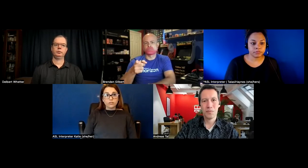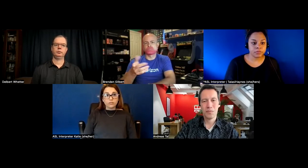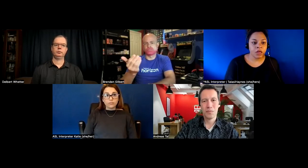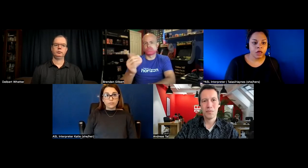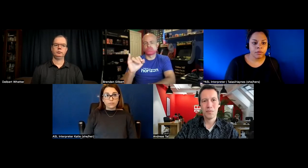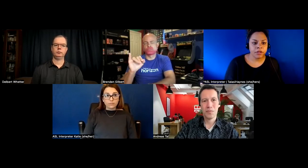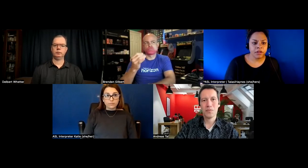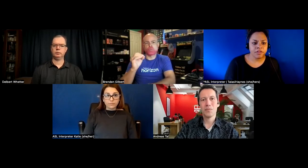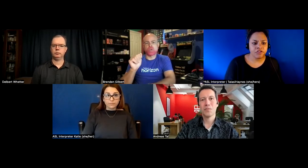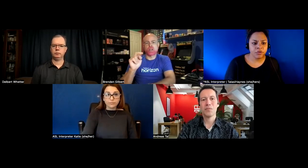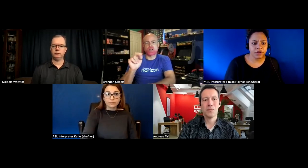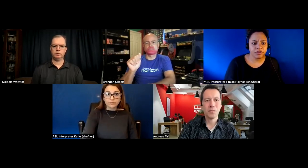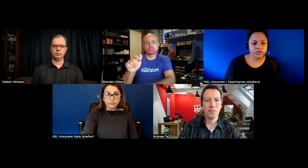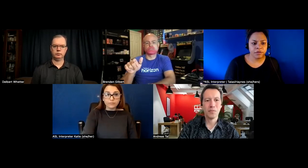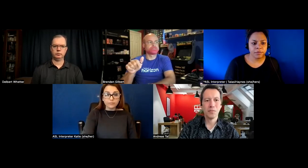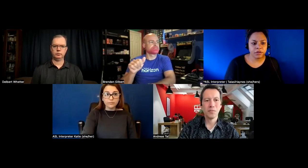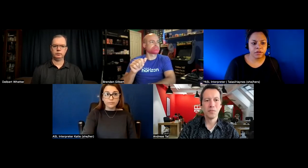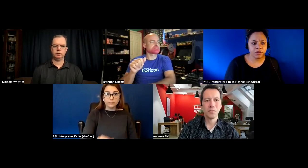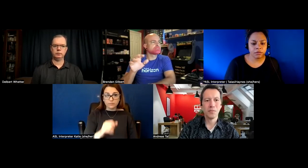um and yeah and then joanna did you have something to say as well